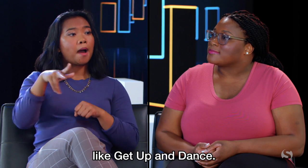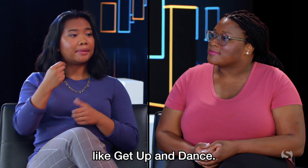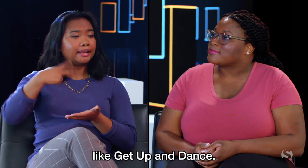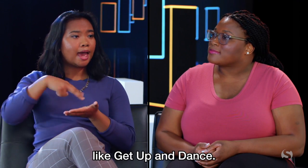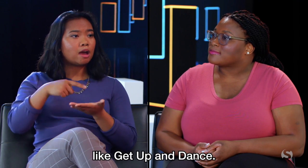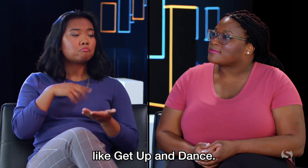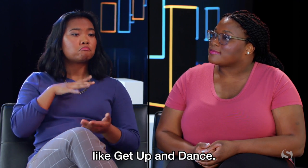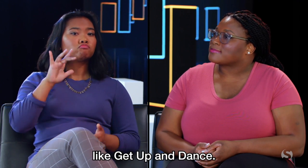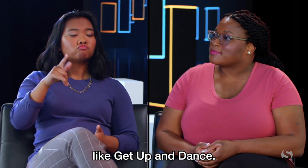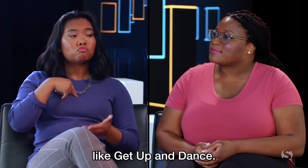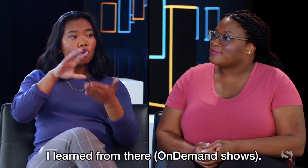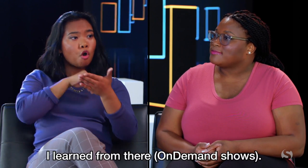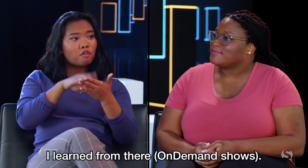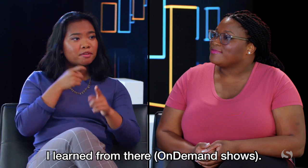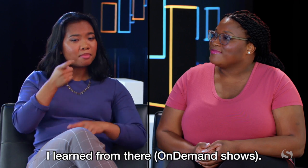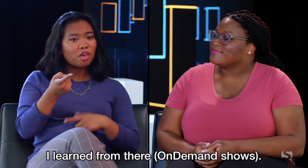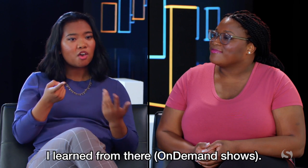Get Up and Dance. I learned from there.